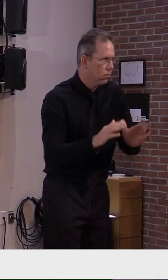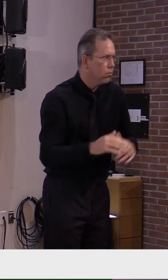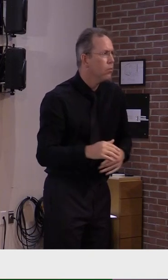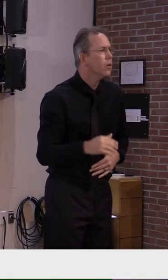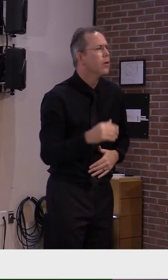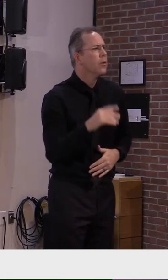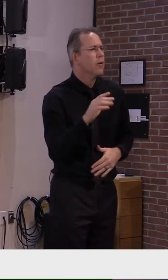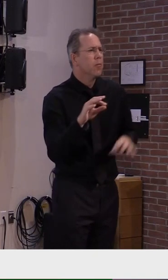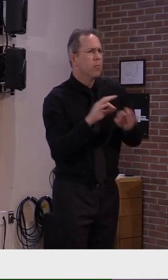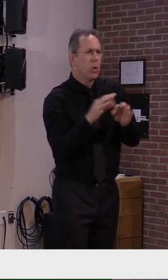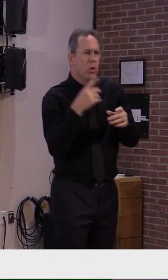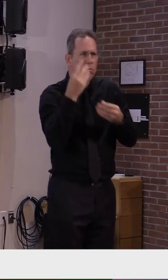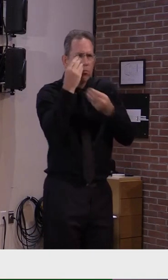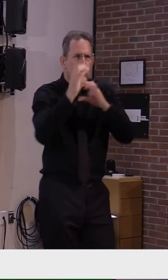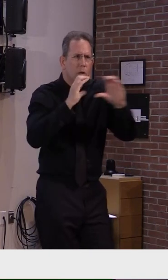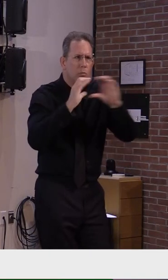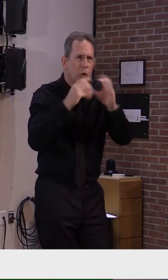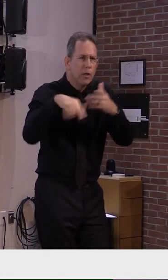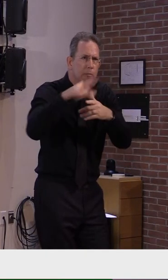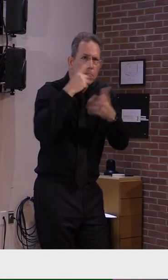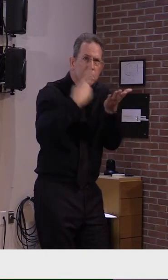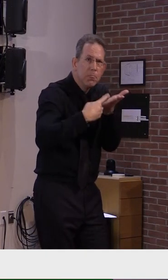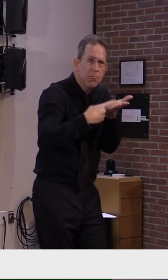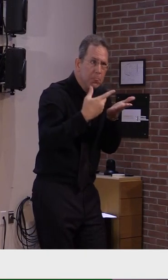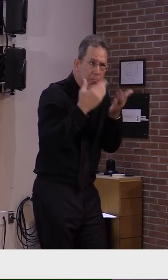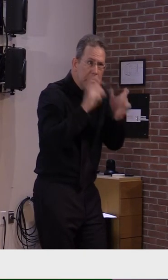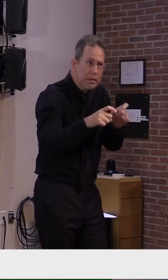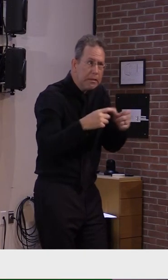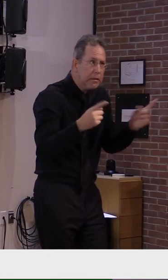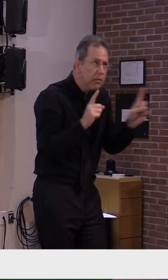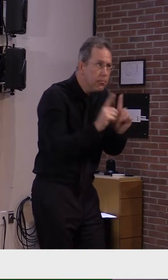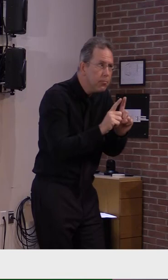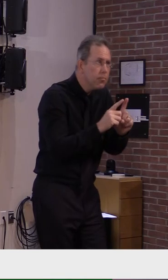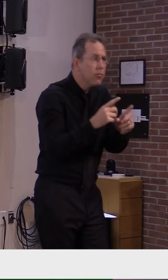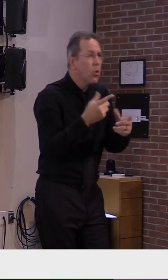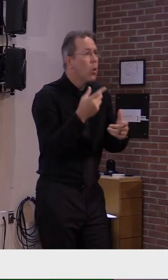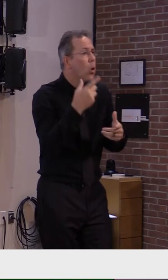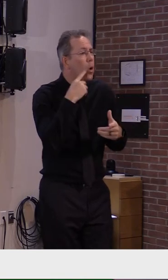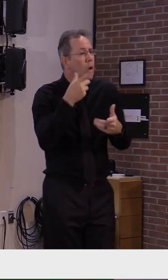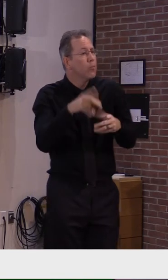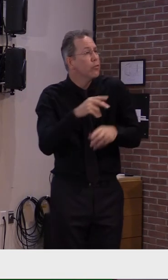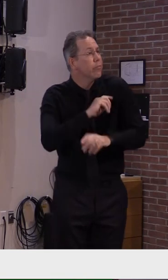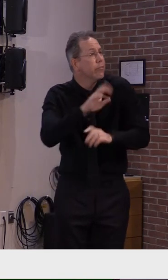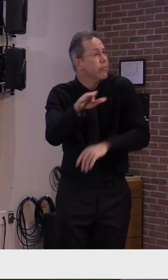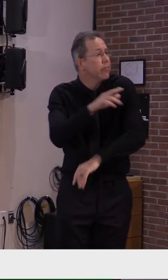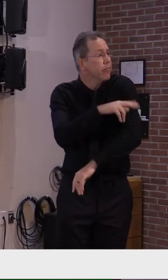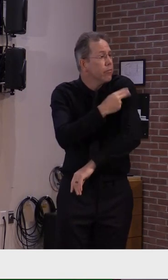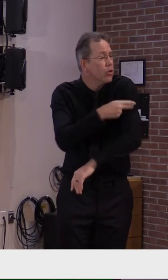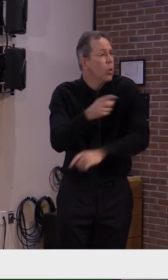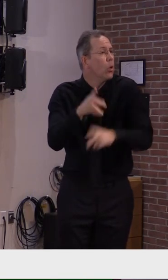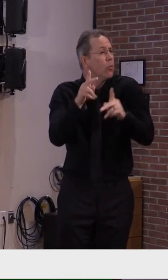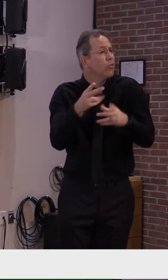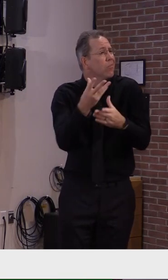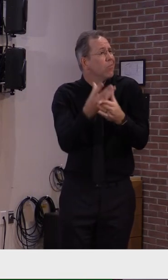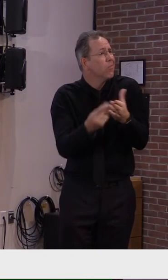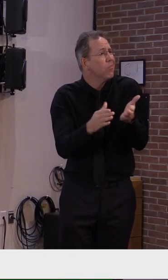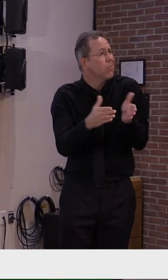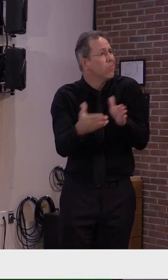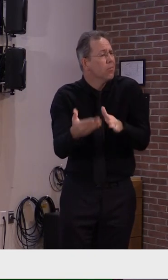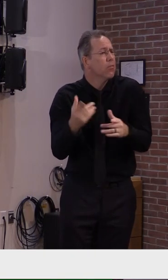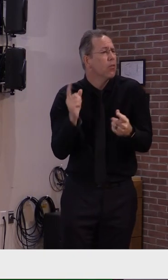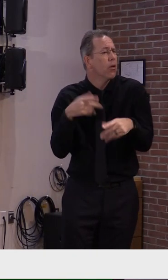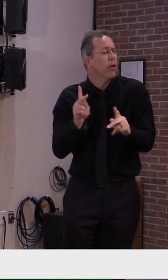visitation. In emergency departments and urgent care and express care situations,